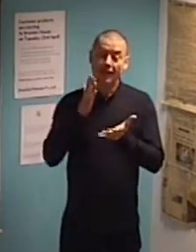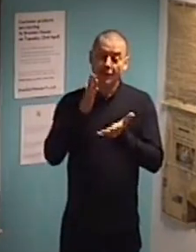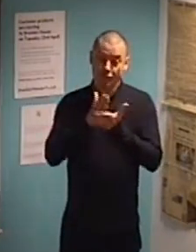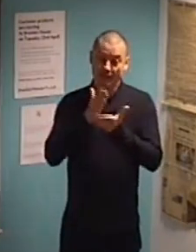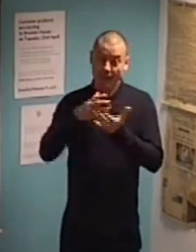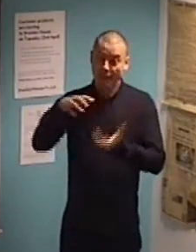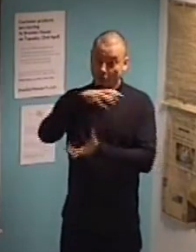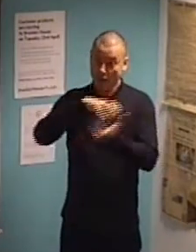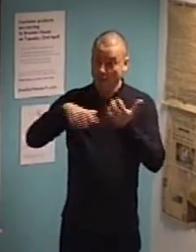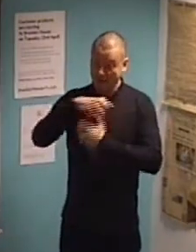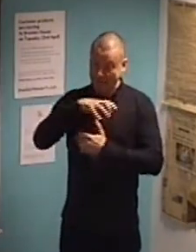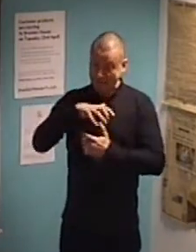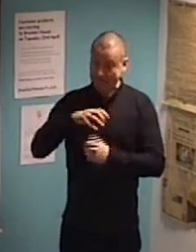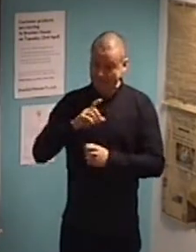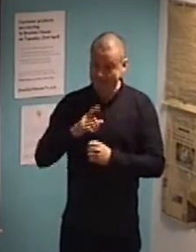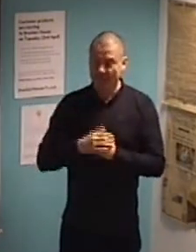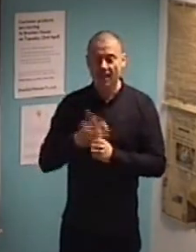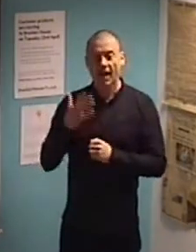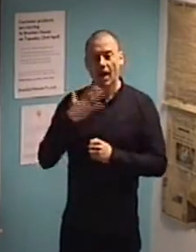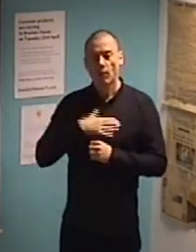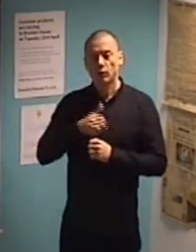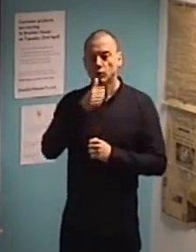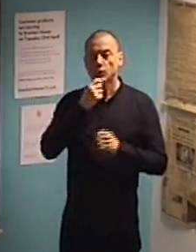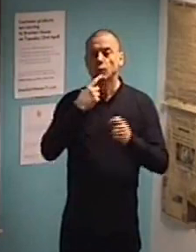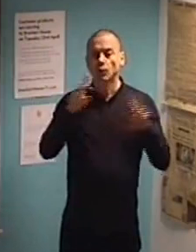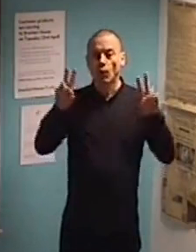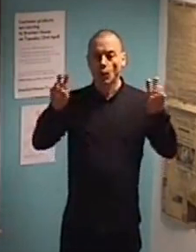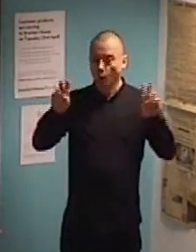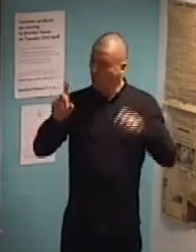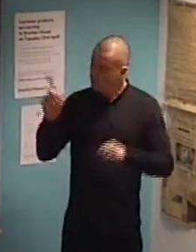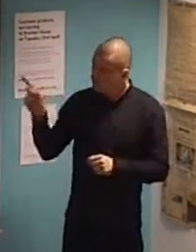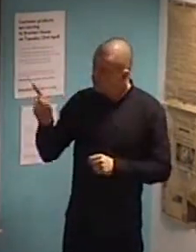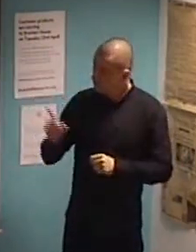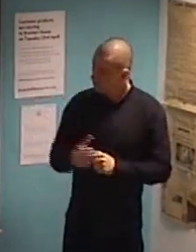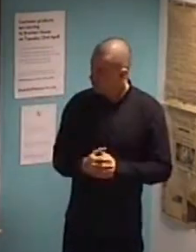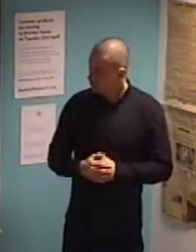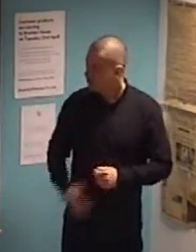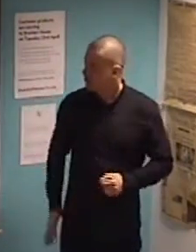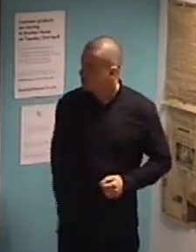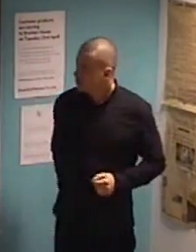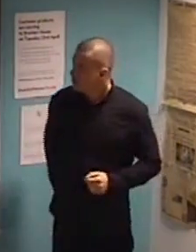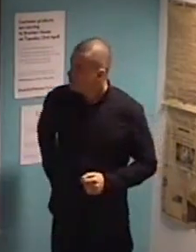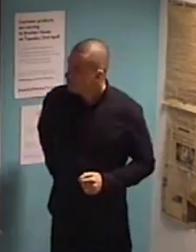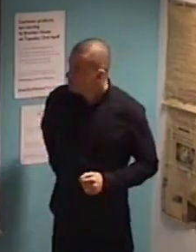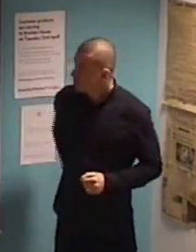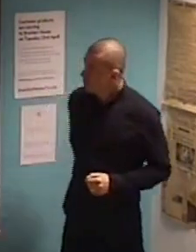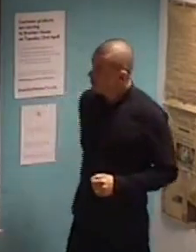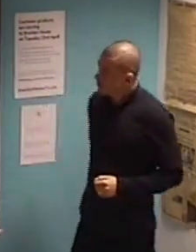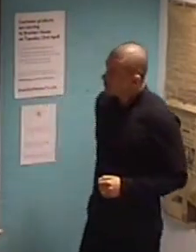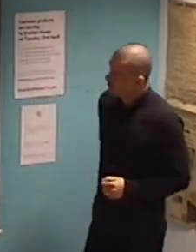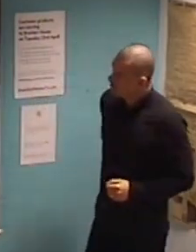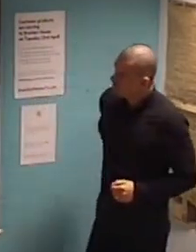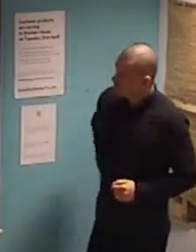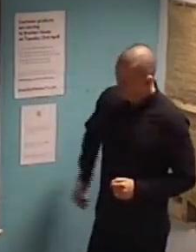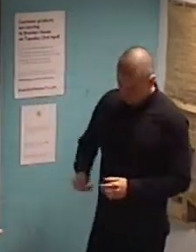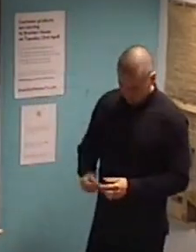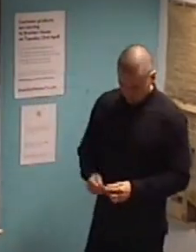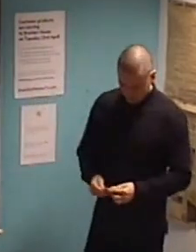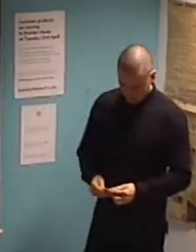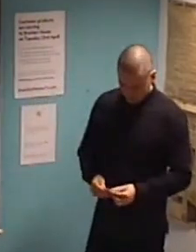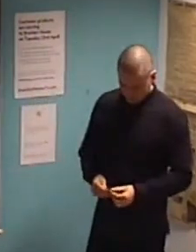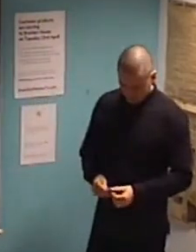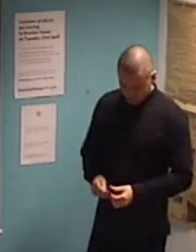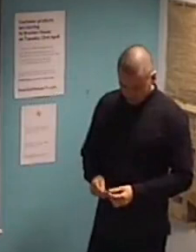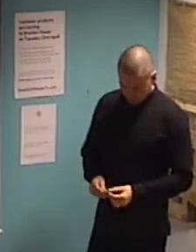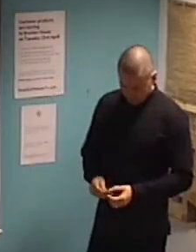I just want to quote a very interesting statement from Marvin Minsky. So he